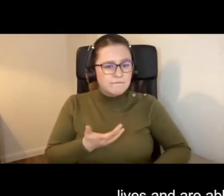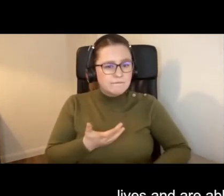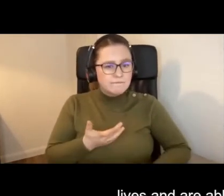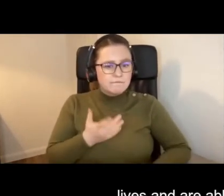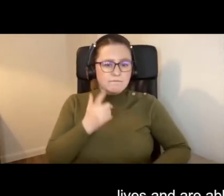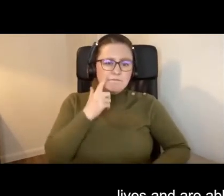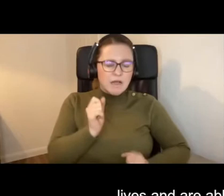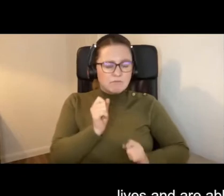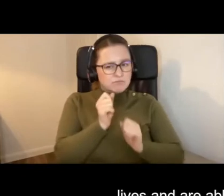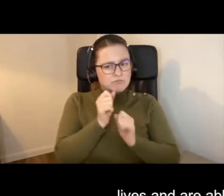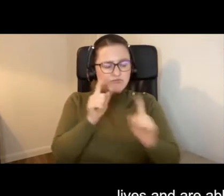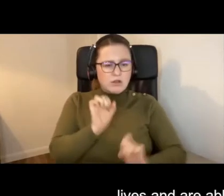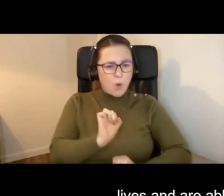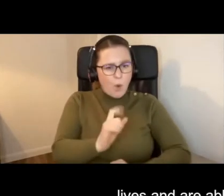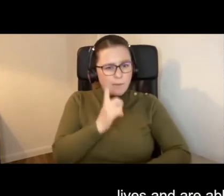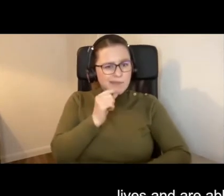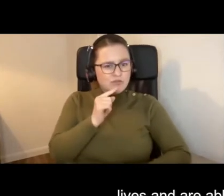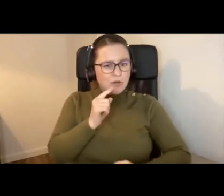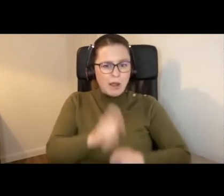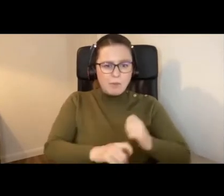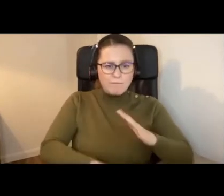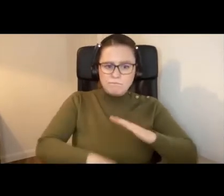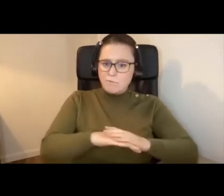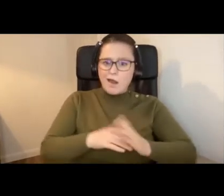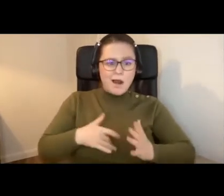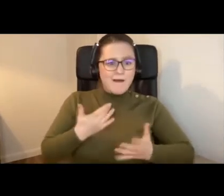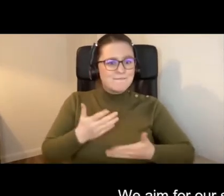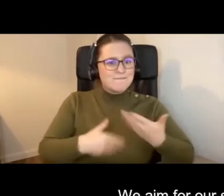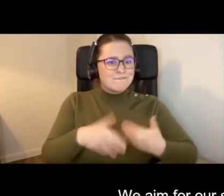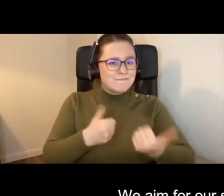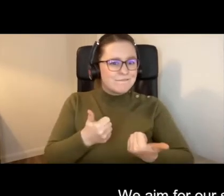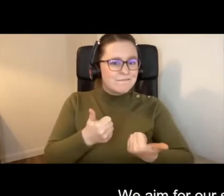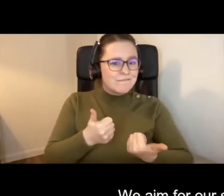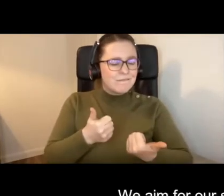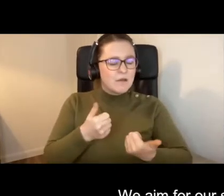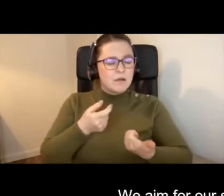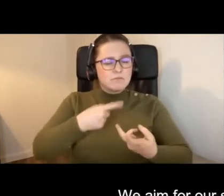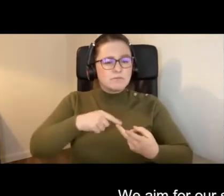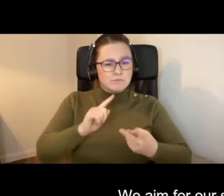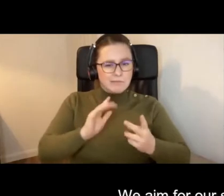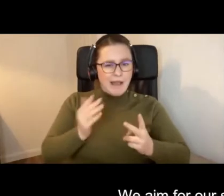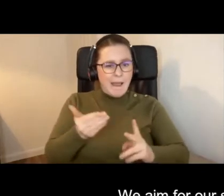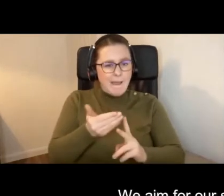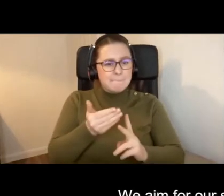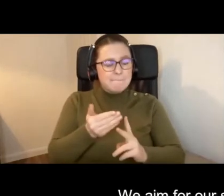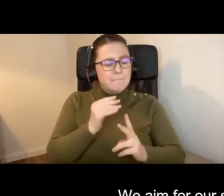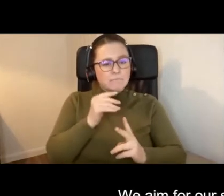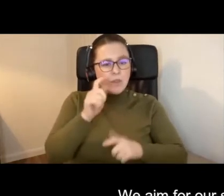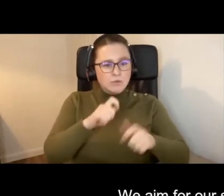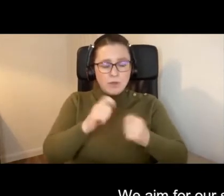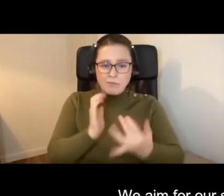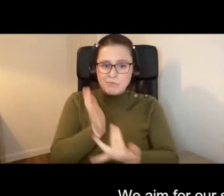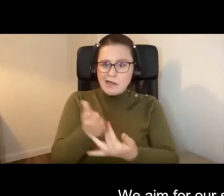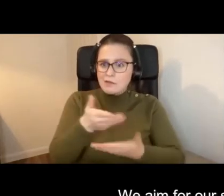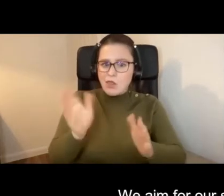able to realise their potential and live a fulfilled life. We aim for our students to have access to the world